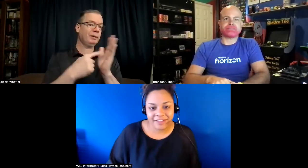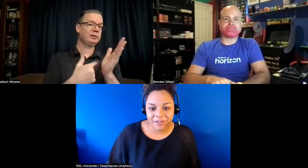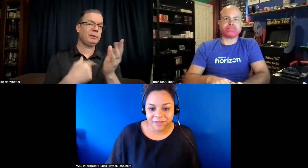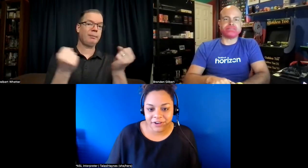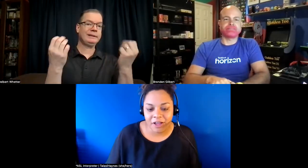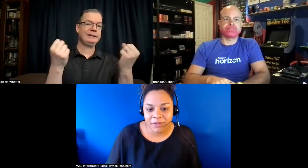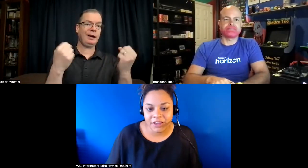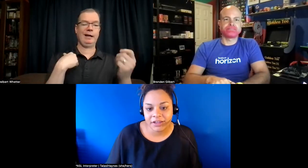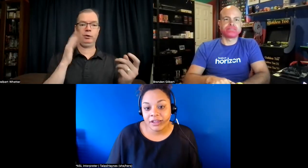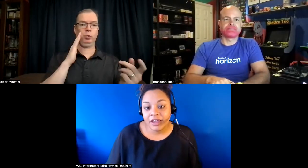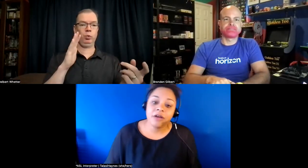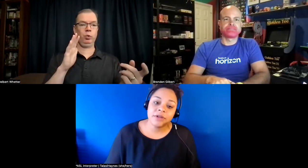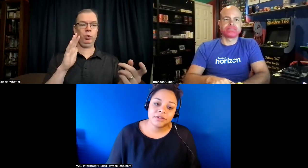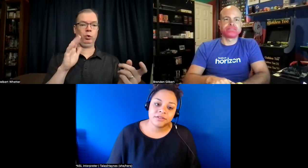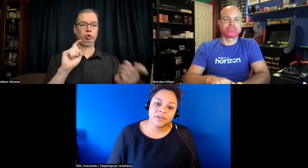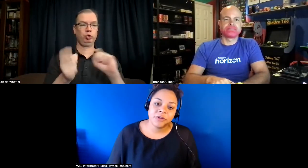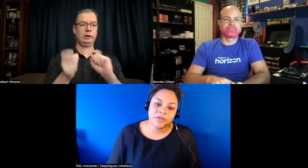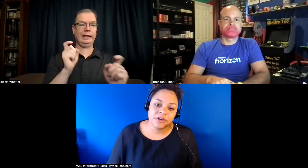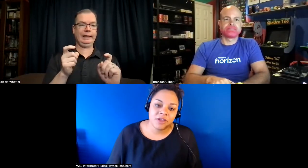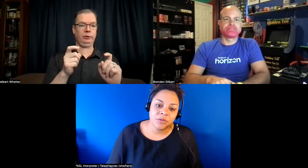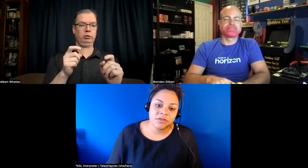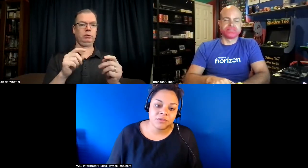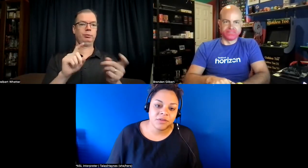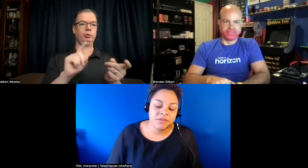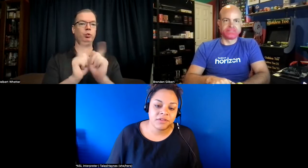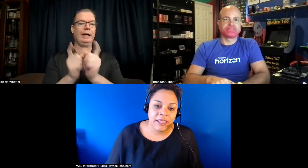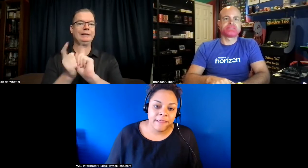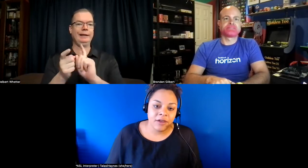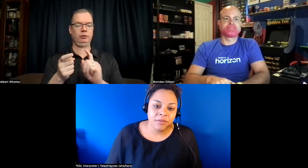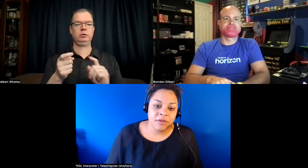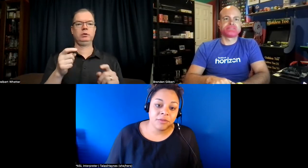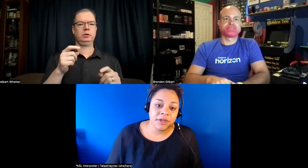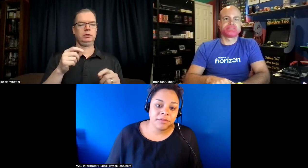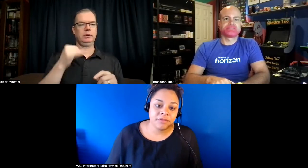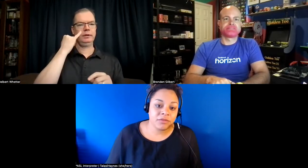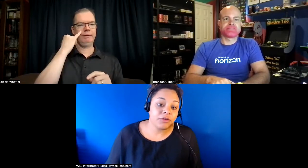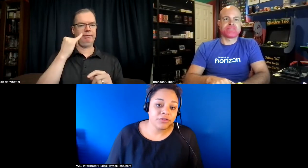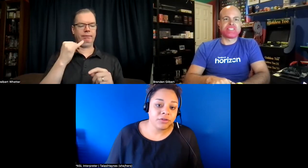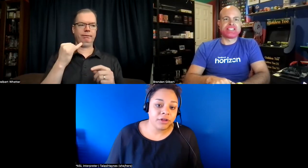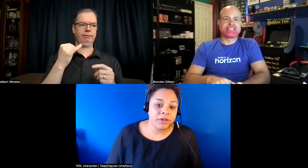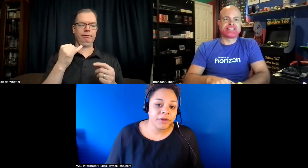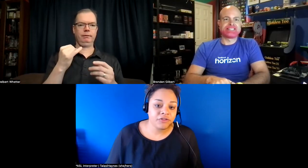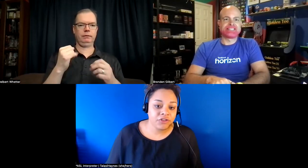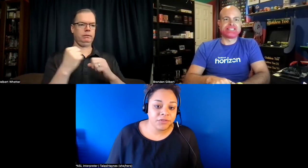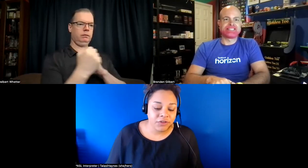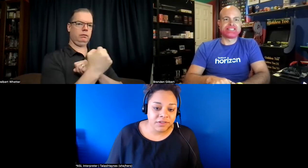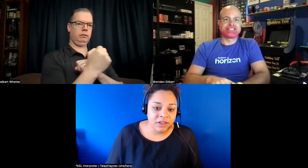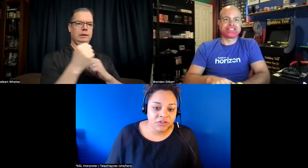also very complicated oh and this is delbert for example sometimes um you may during um it might shift the translation